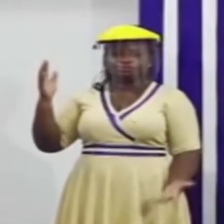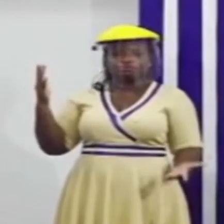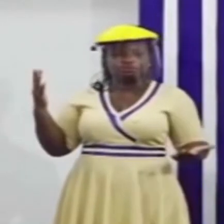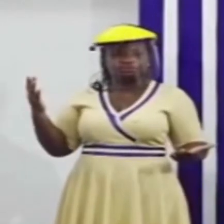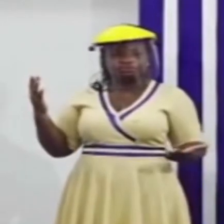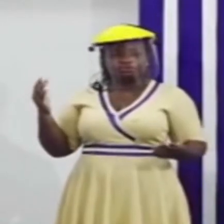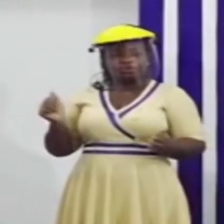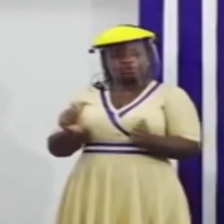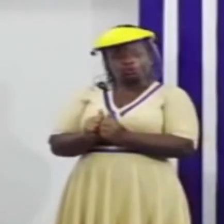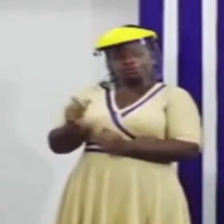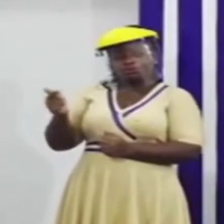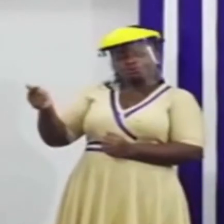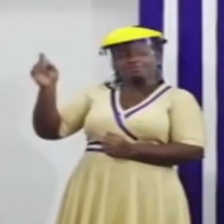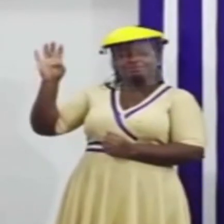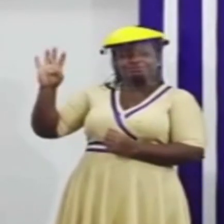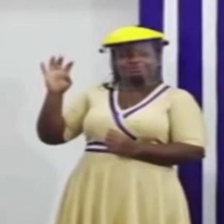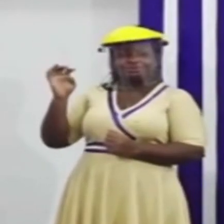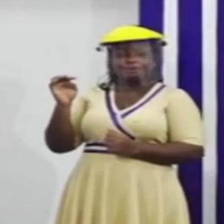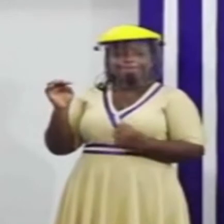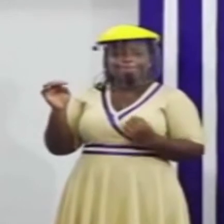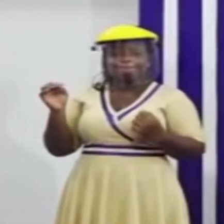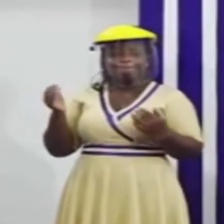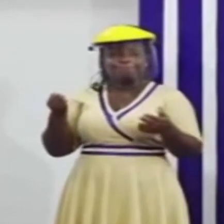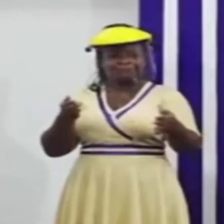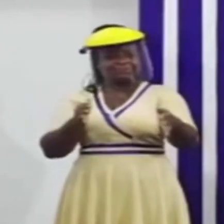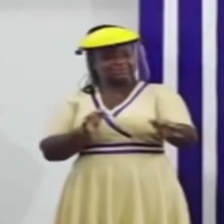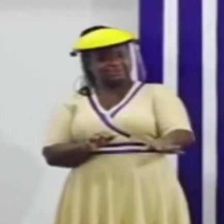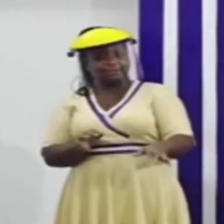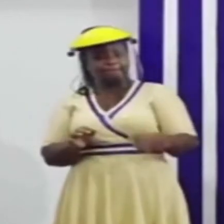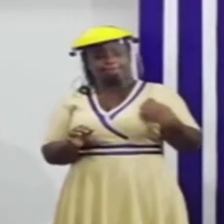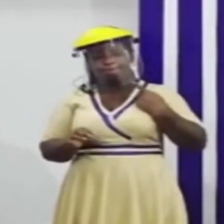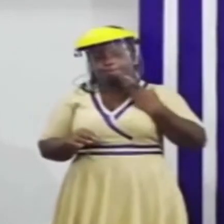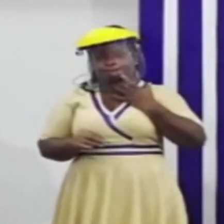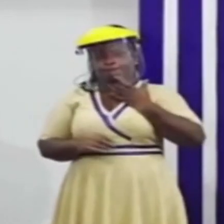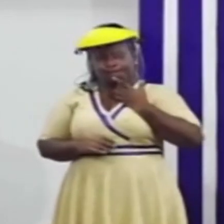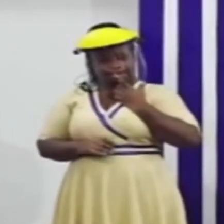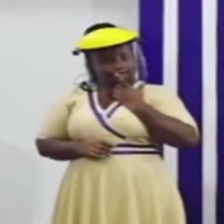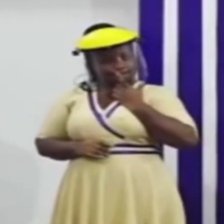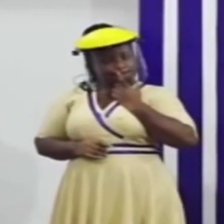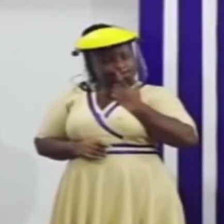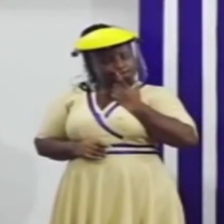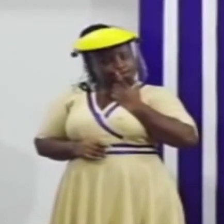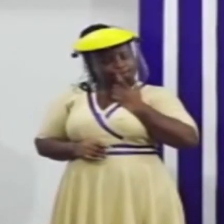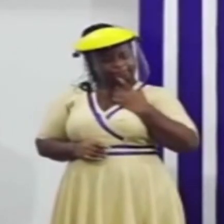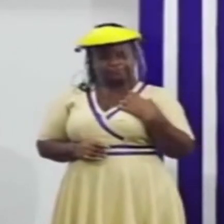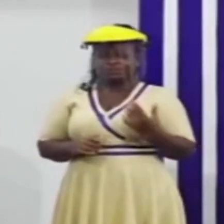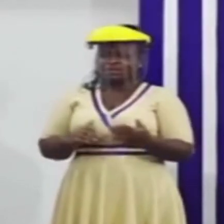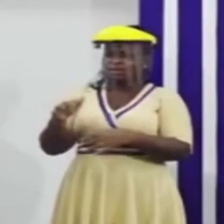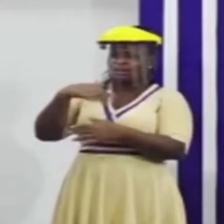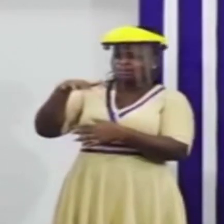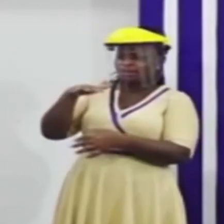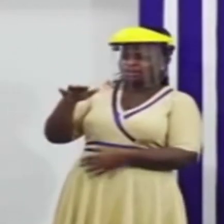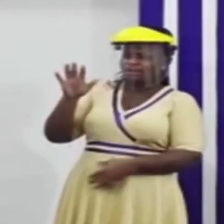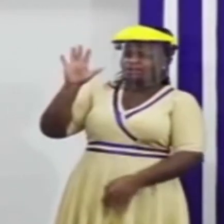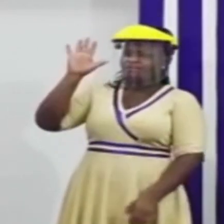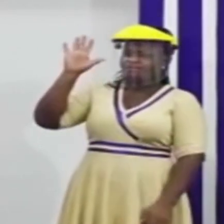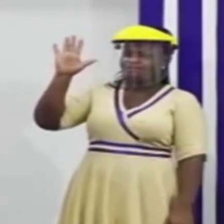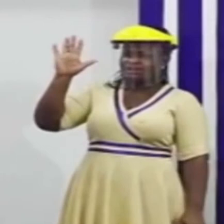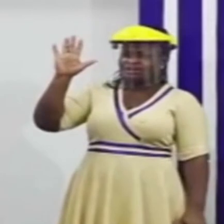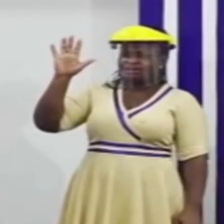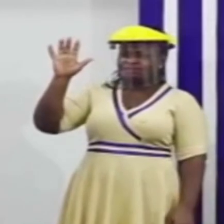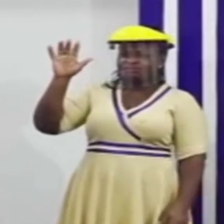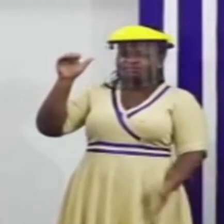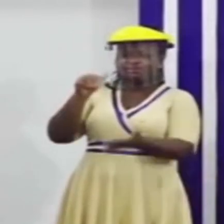24 deaths among 5,530